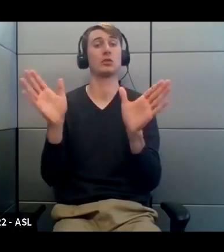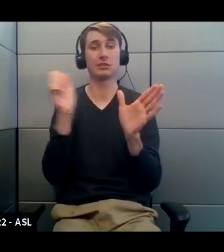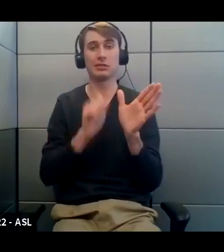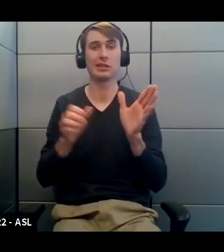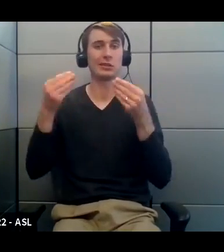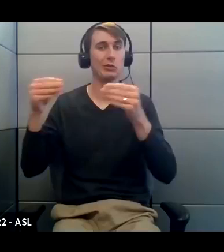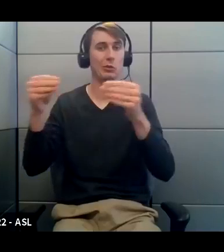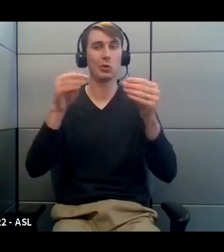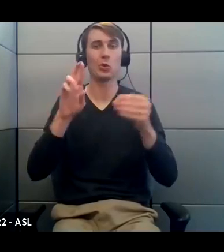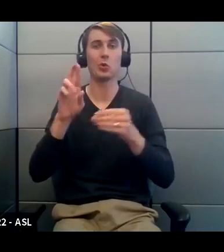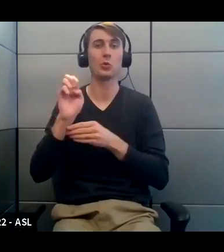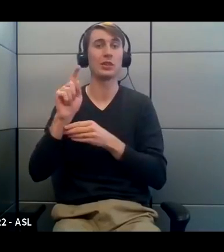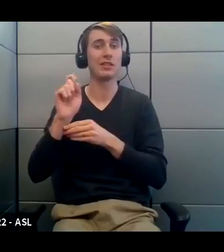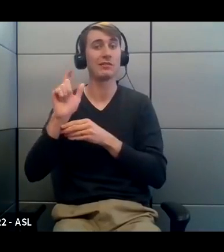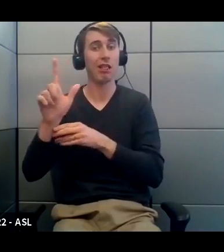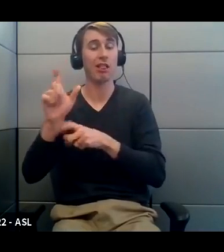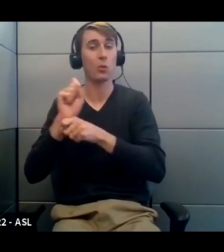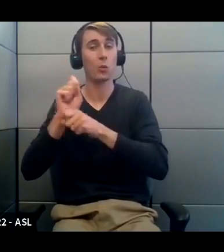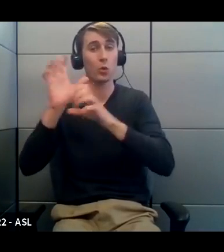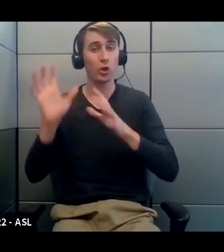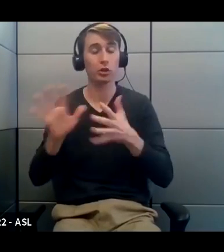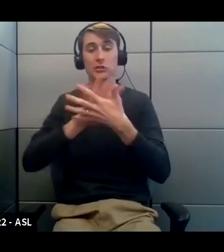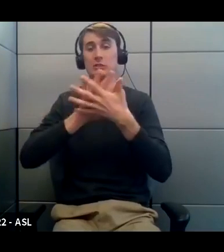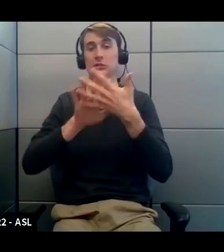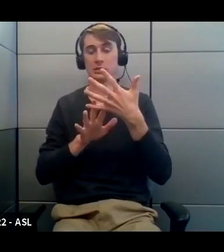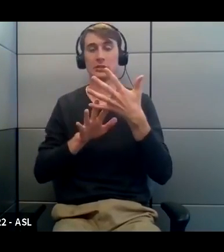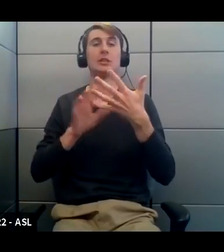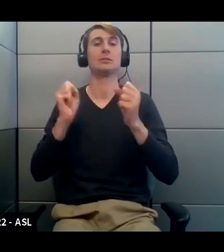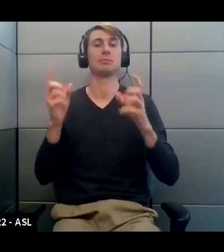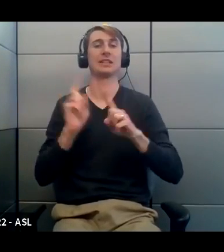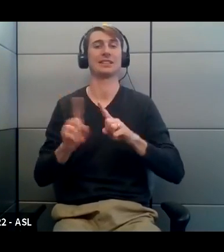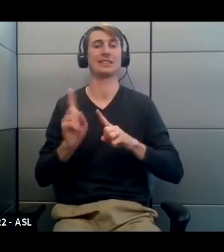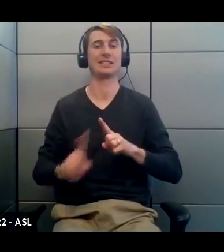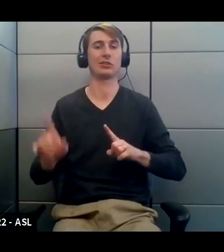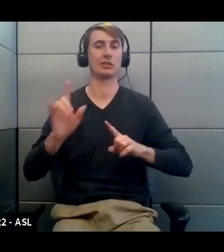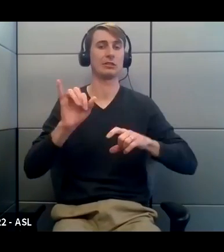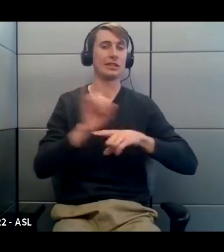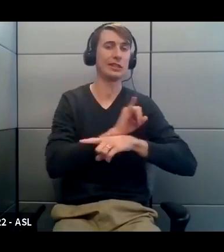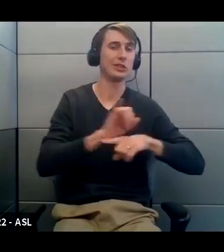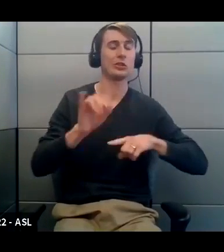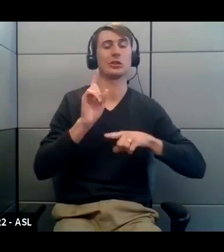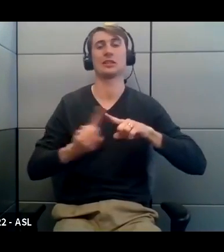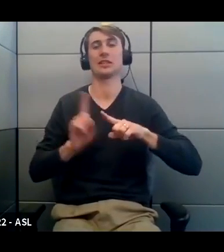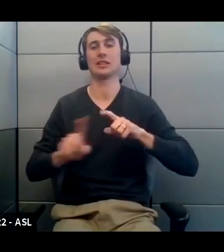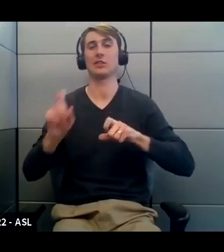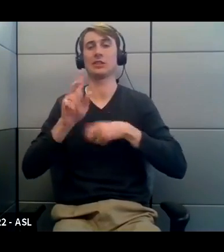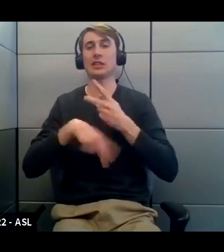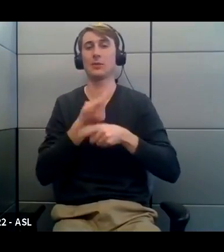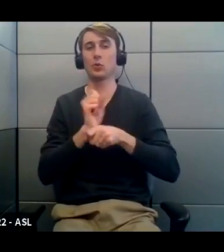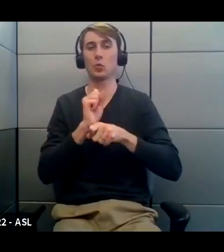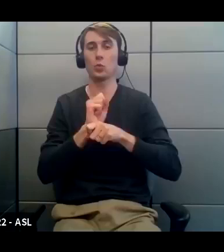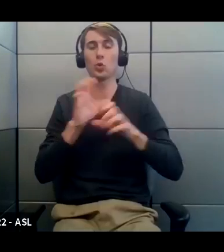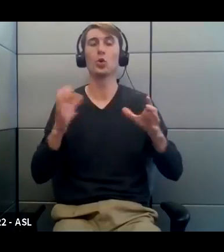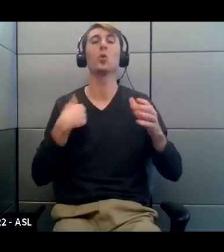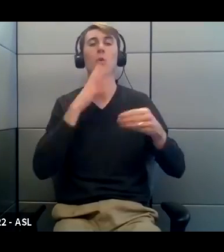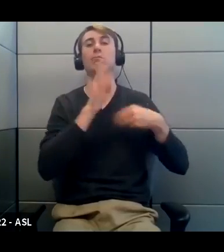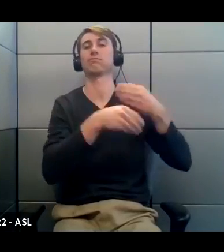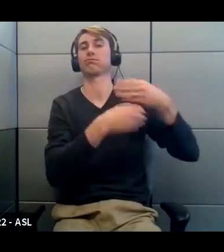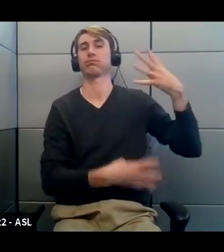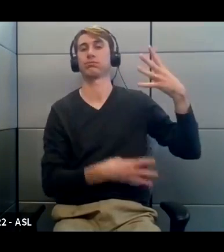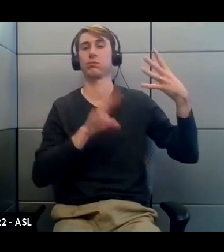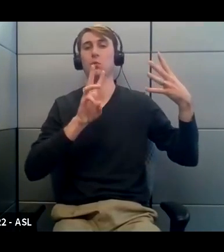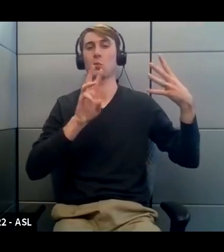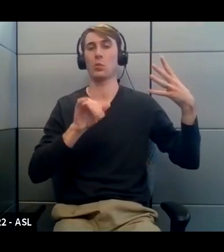And there's a longer list of different industries, and we have that on our website, wycovaccines